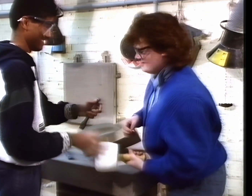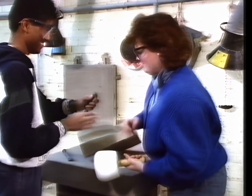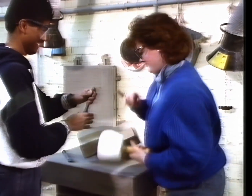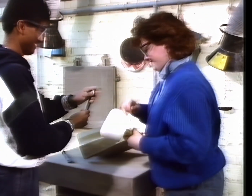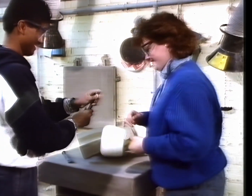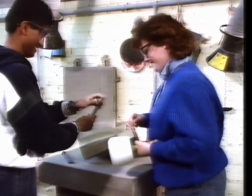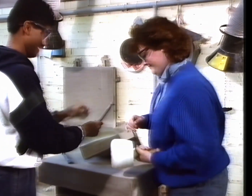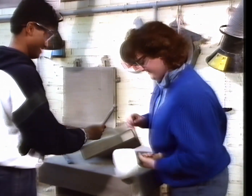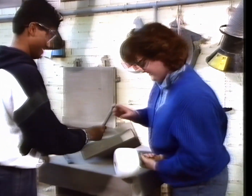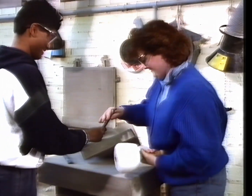Oh, it's heavy.